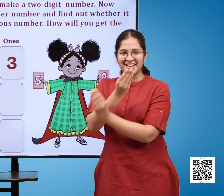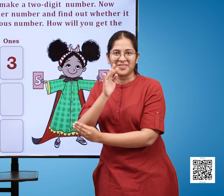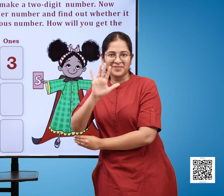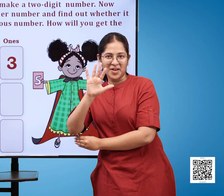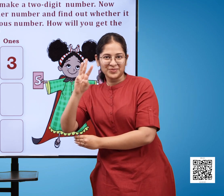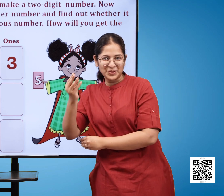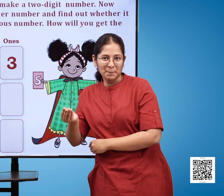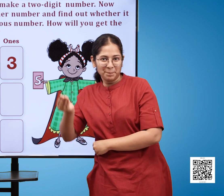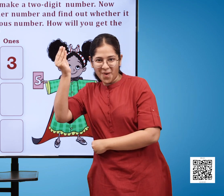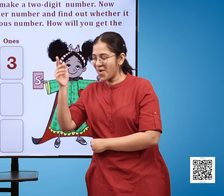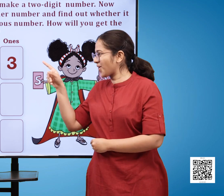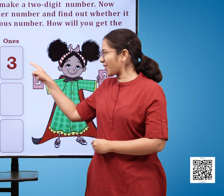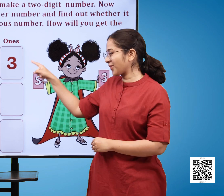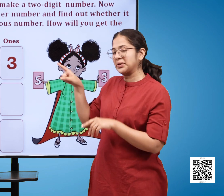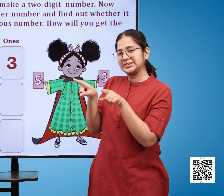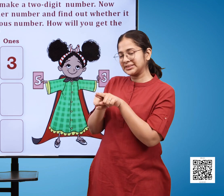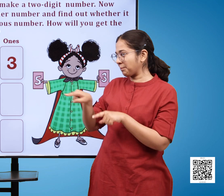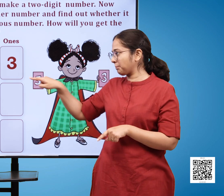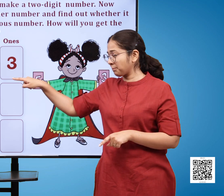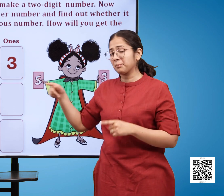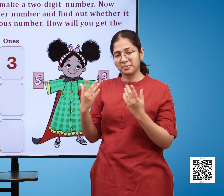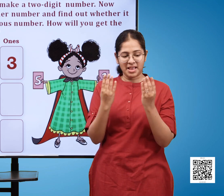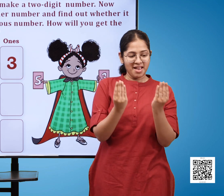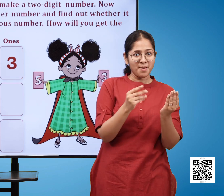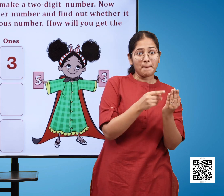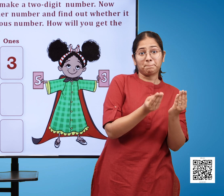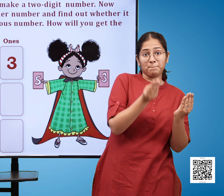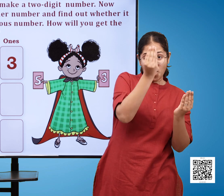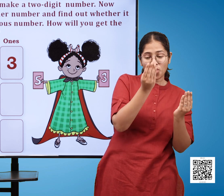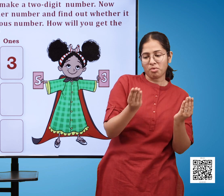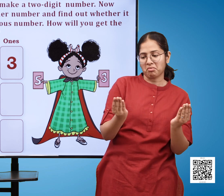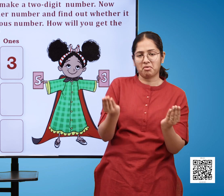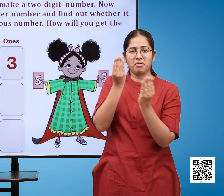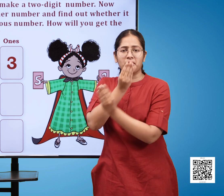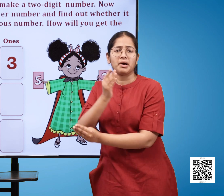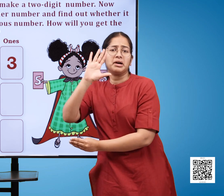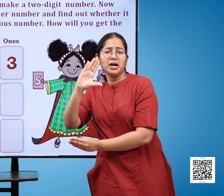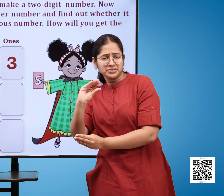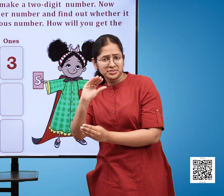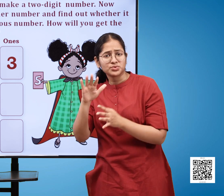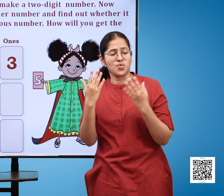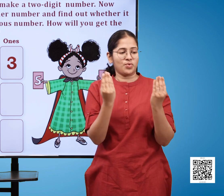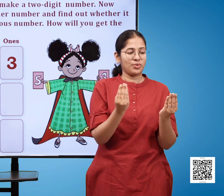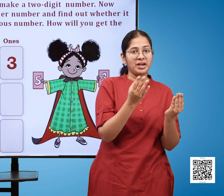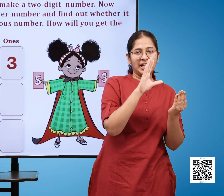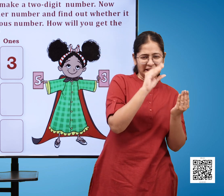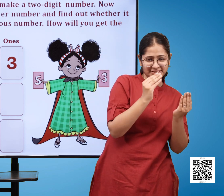we have three. Now swap these flashcards to get another number and find out whether it is bigger